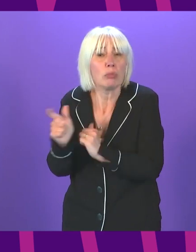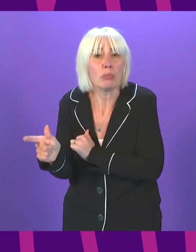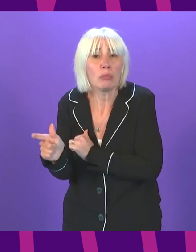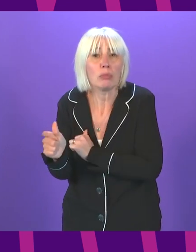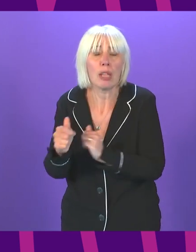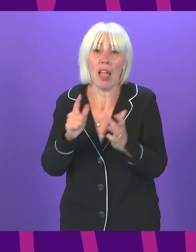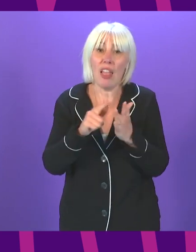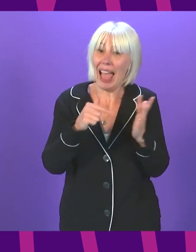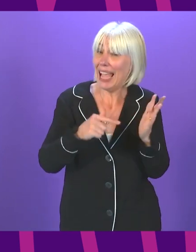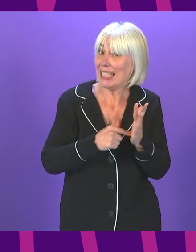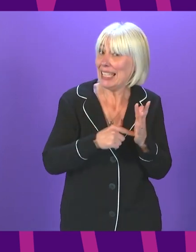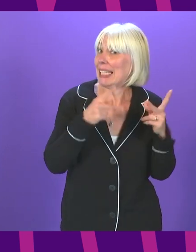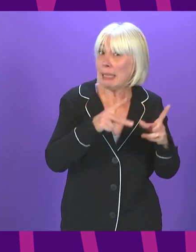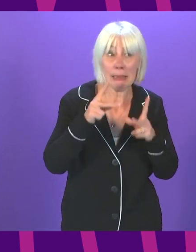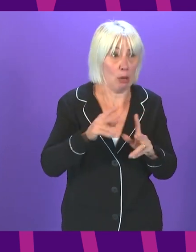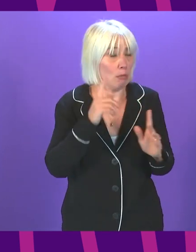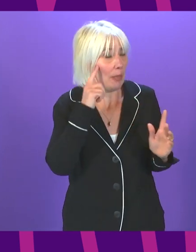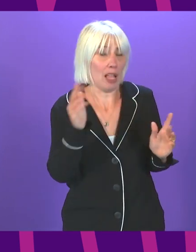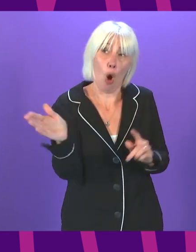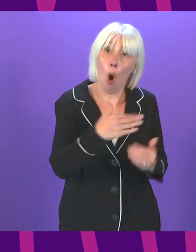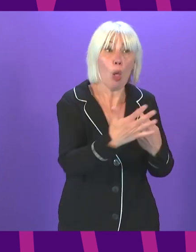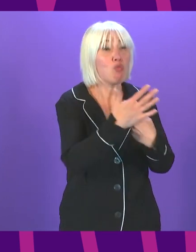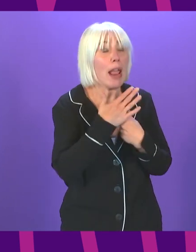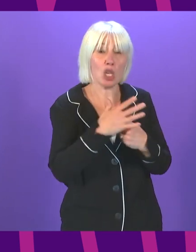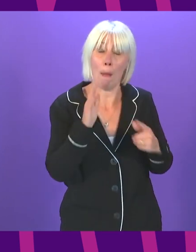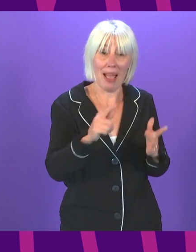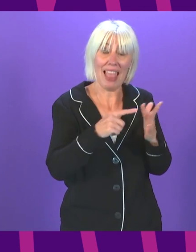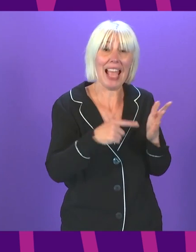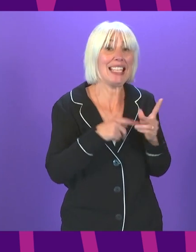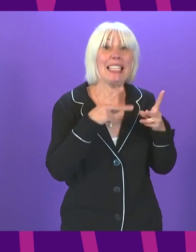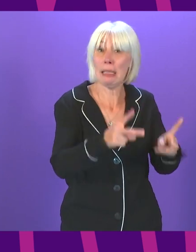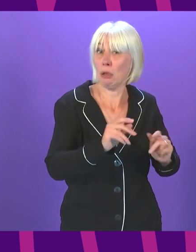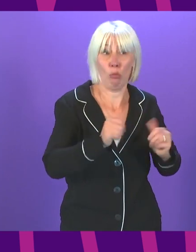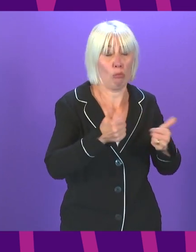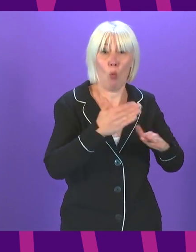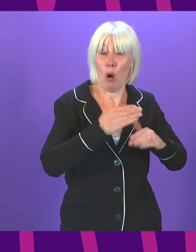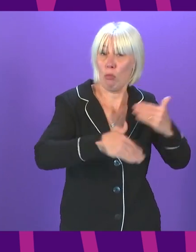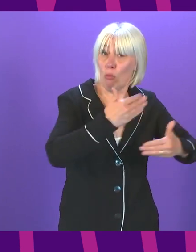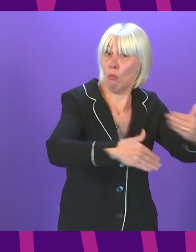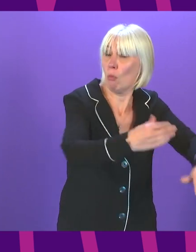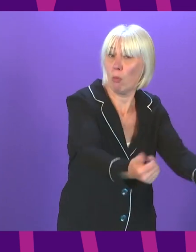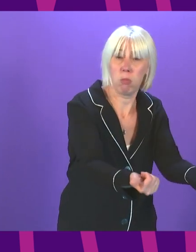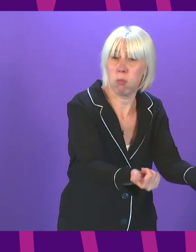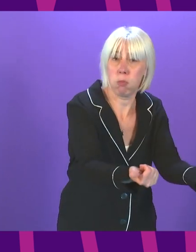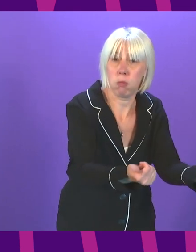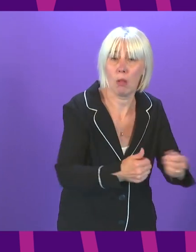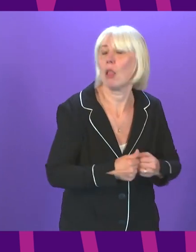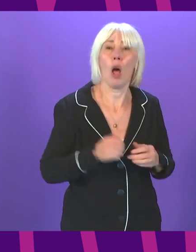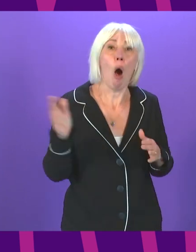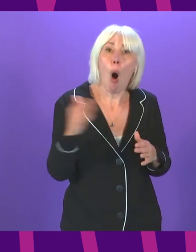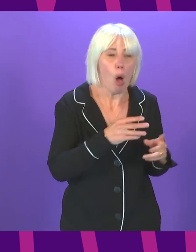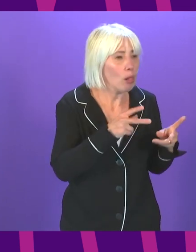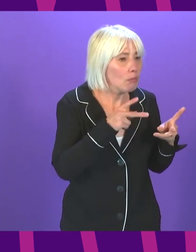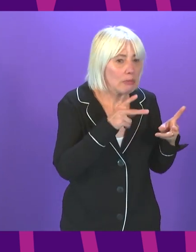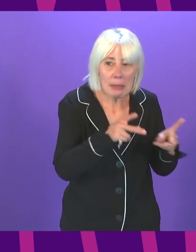efforts on COVID are not creaking. Everybody is under pressure from COVID. But, of course, all of the systems